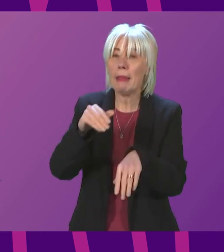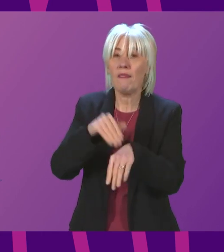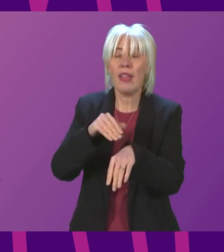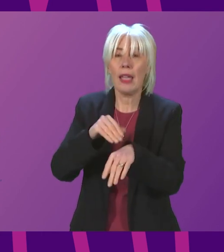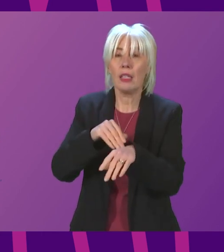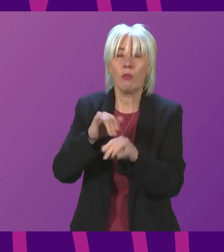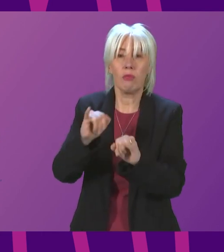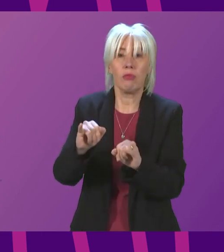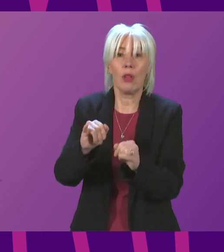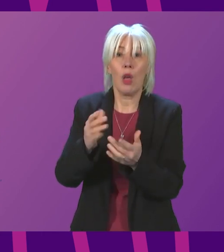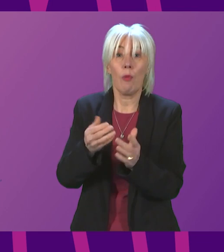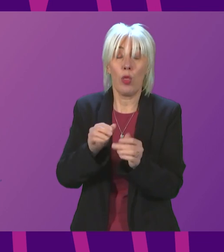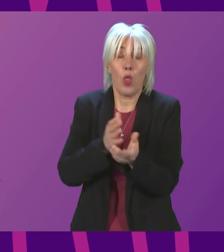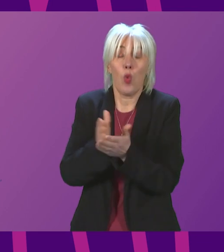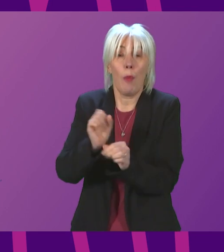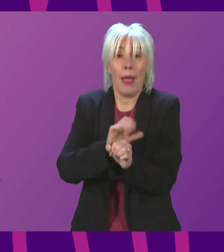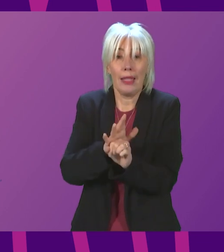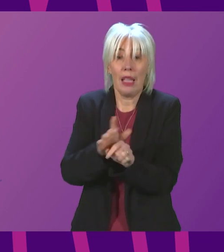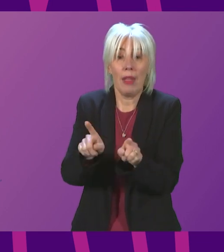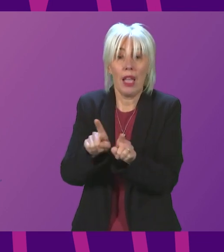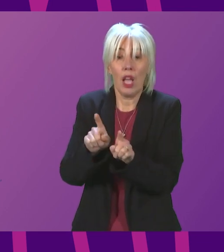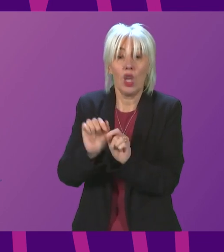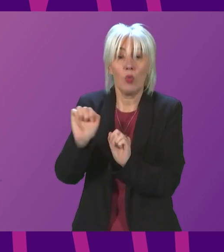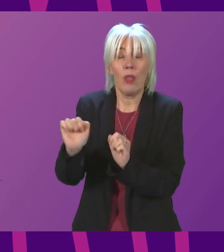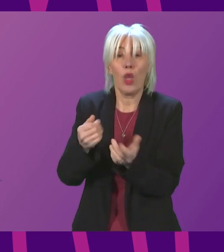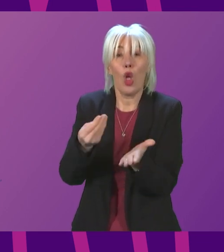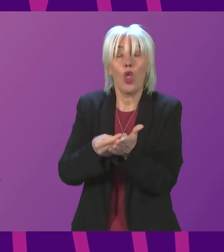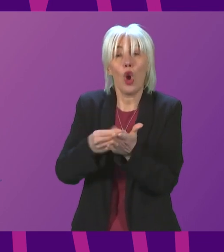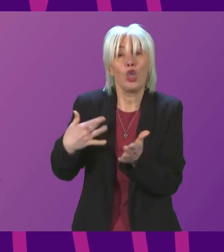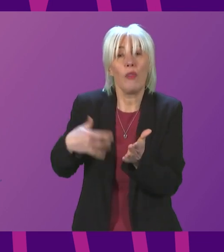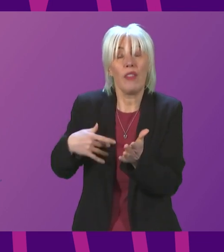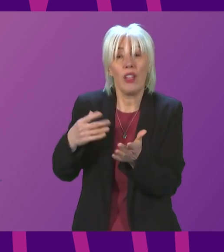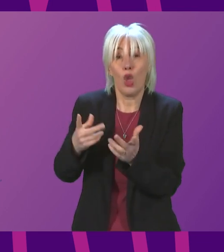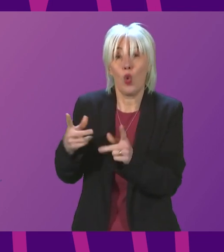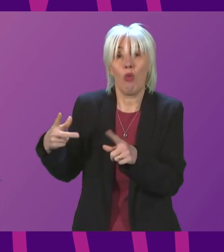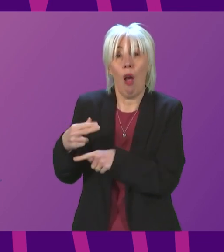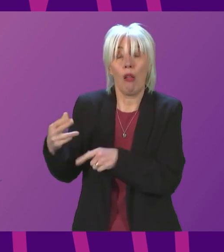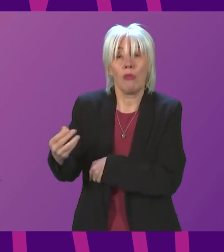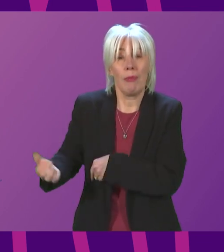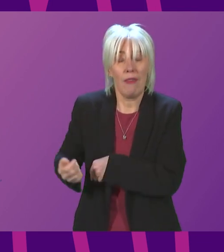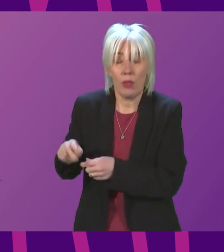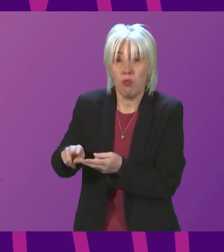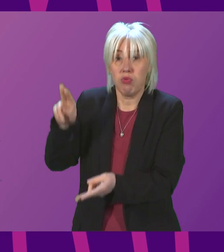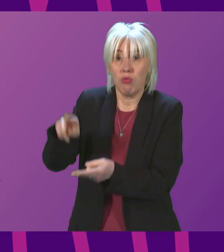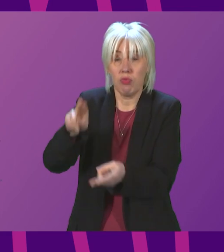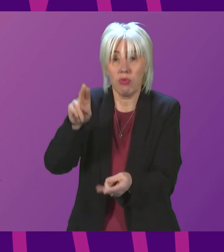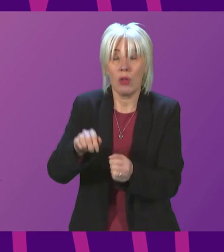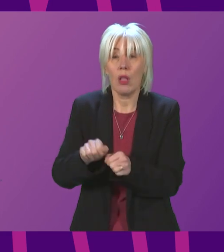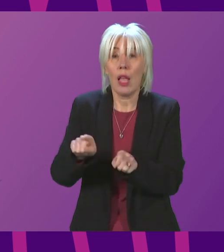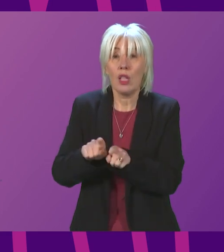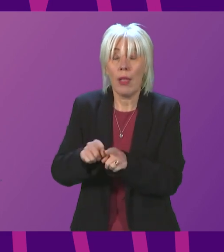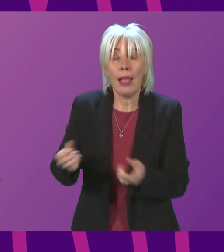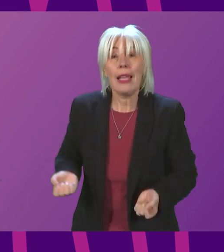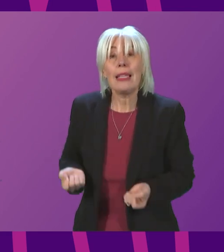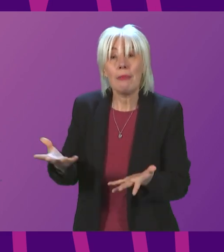compounded by additional pressures arising the Tory cost of living crisis on the 3rd February the UK Government announced spending for